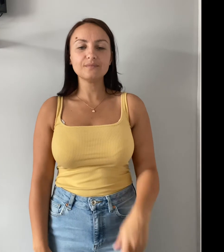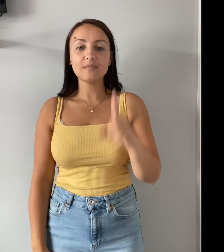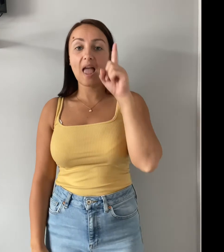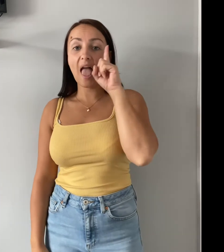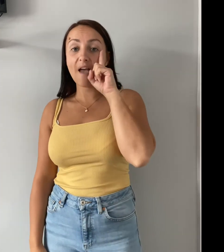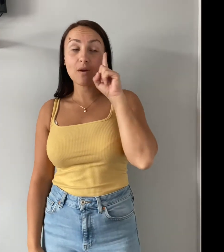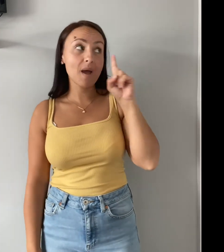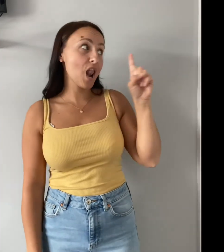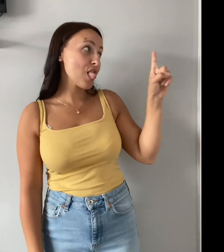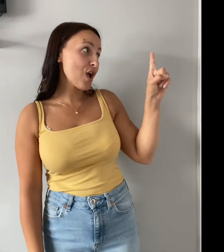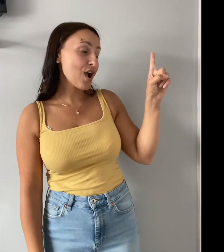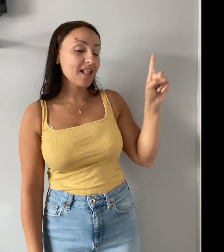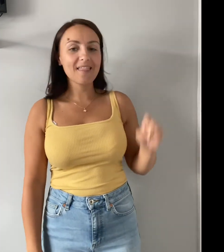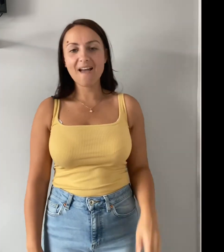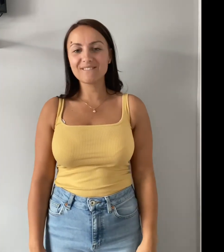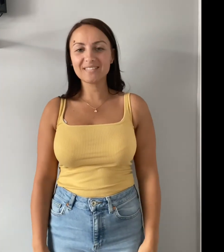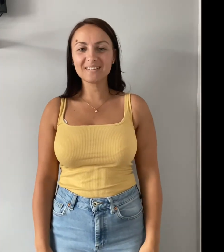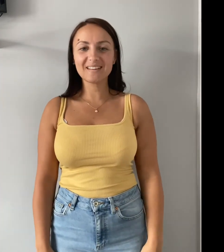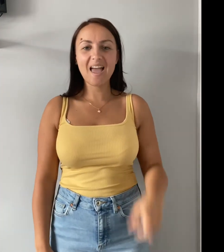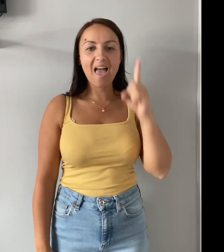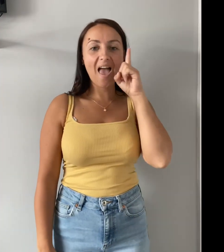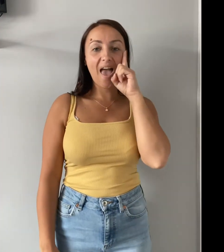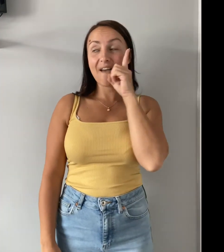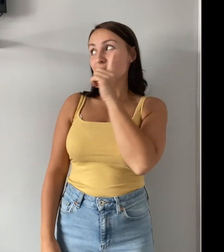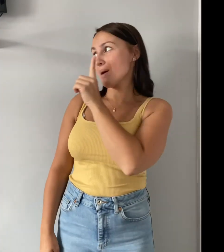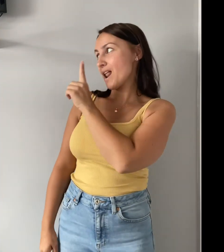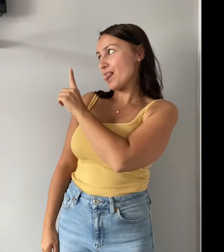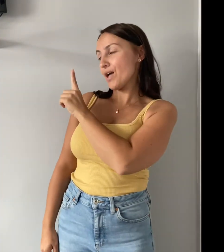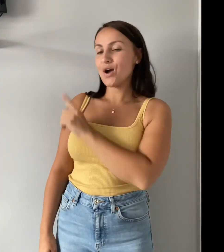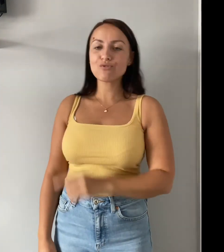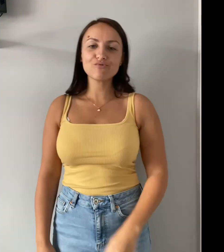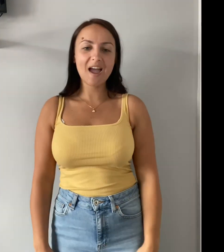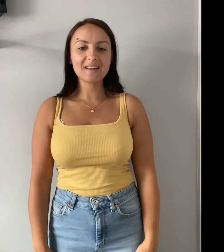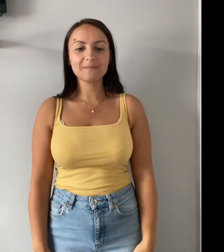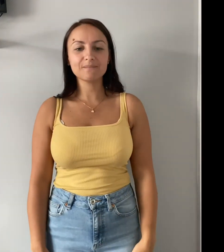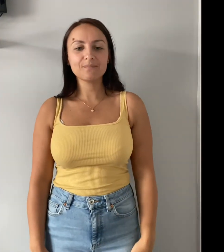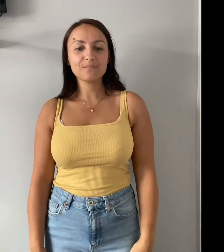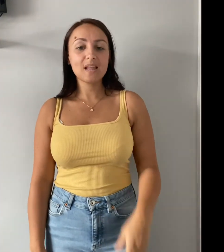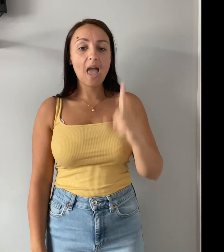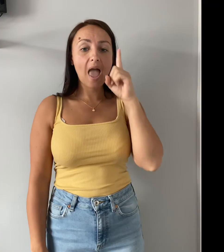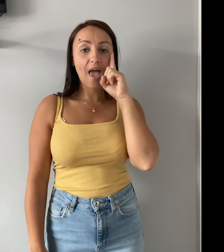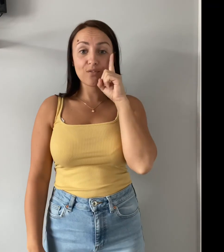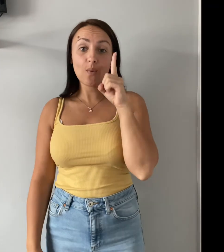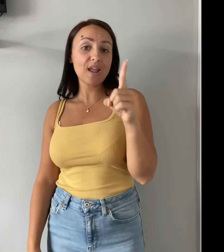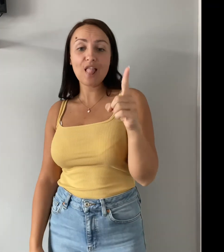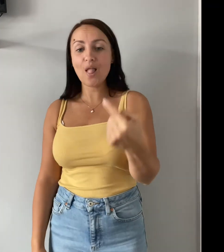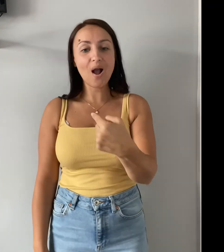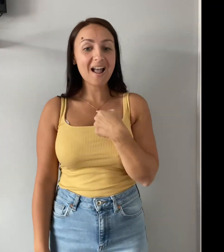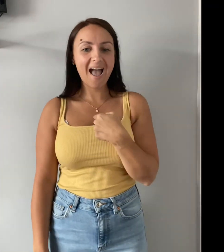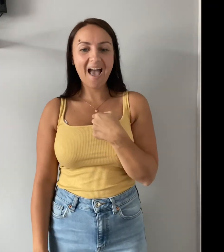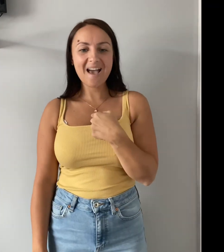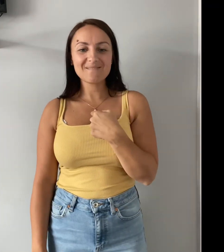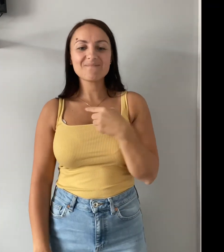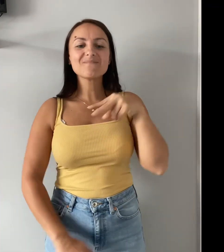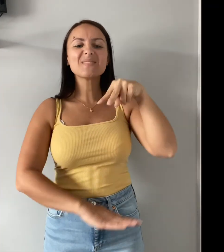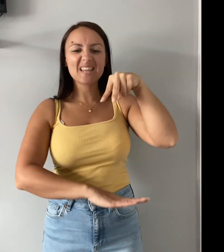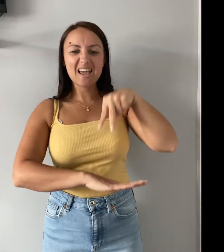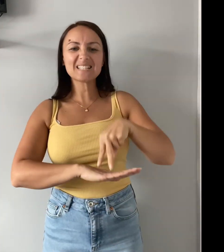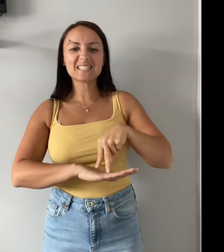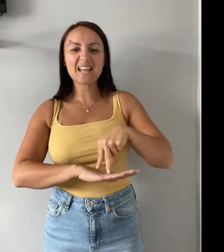Everybody looks lit Everybody looks right Everywhere you look at Put your